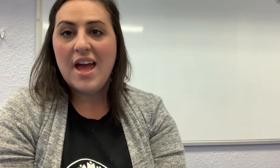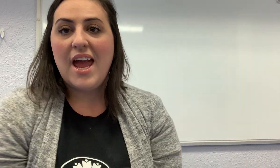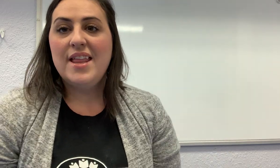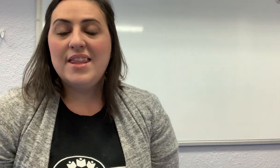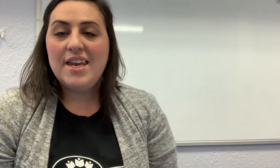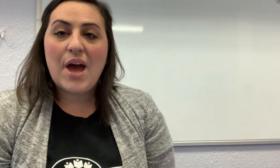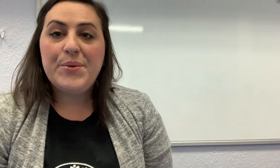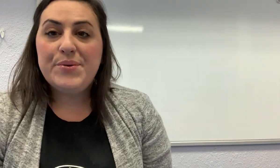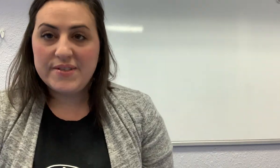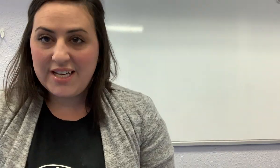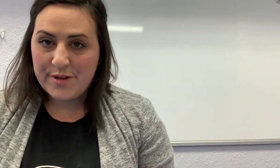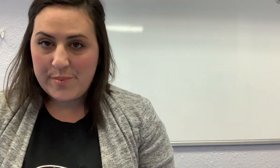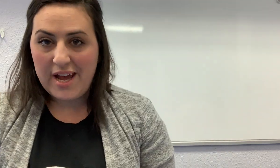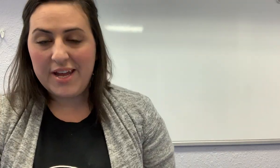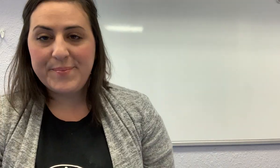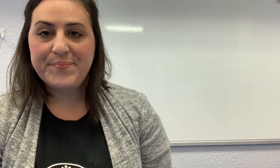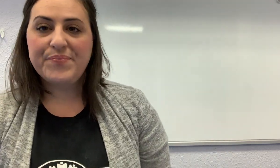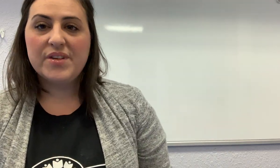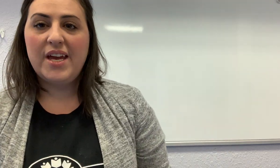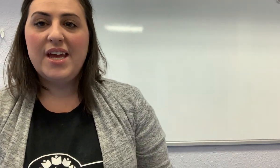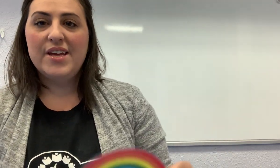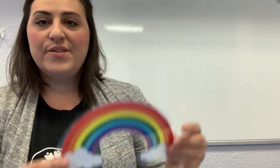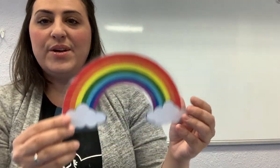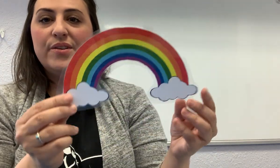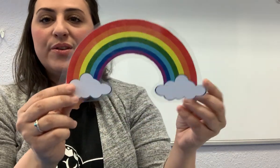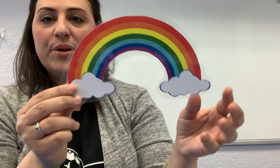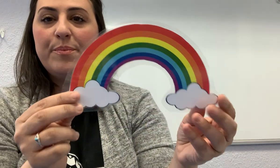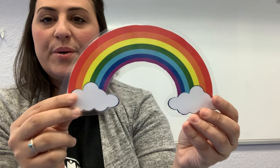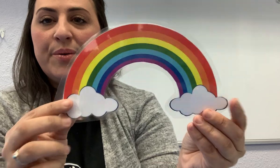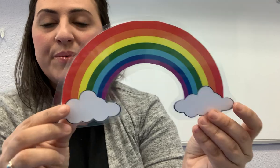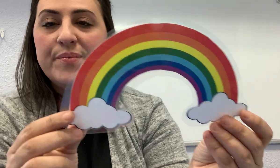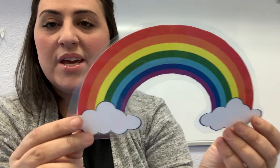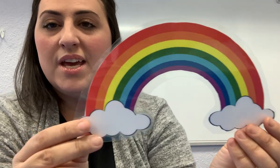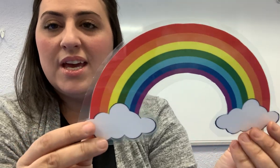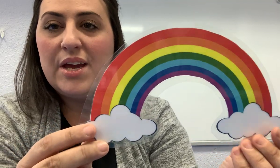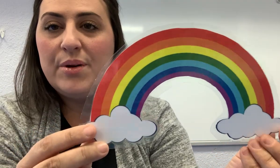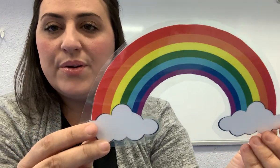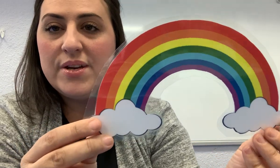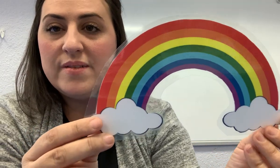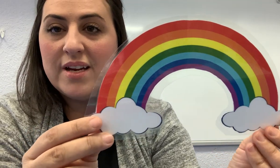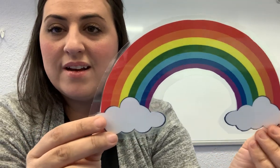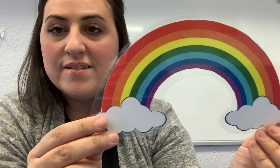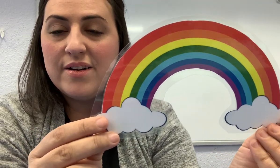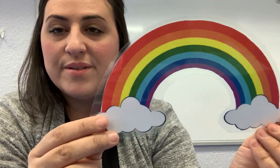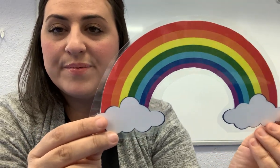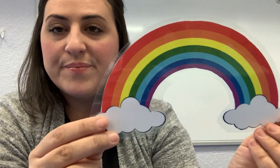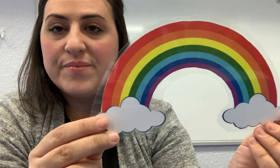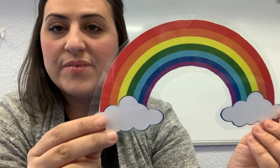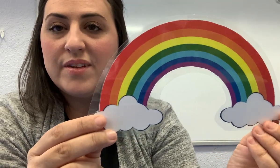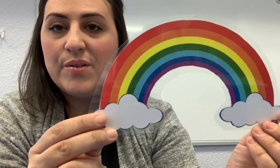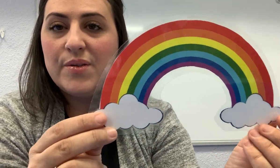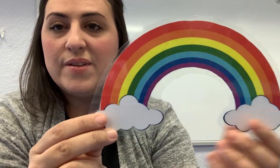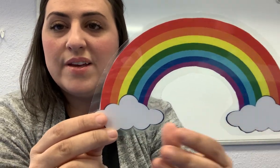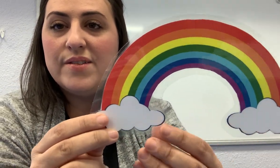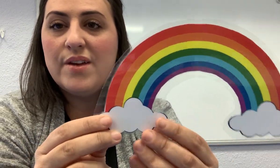And then we will sing goodbye. Okay? So here's our rainbow. And we're going to sing our song. So it says,